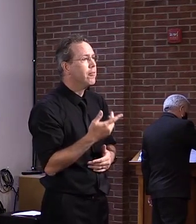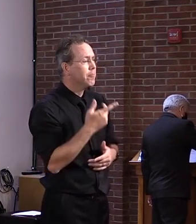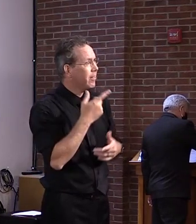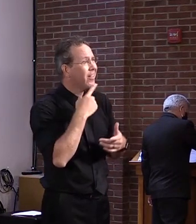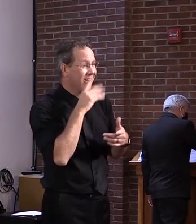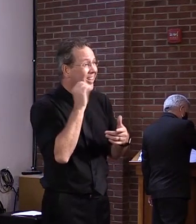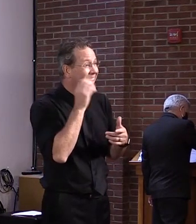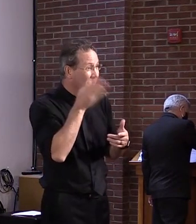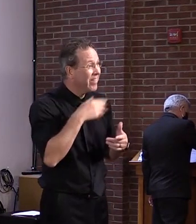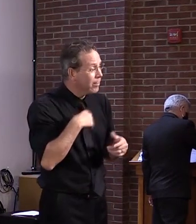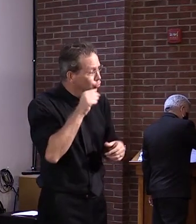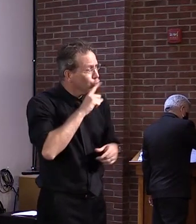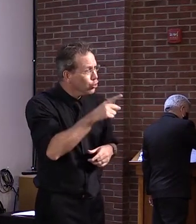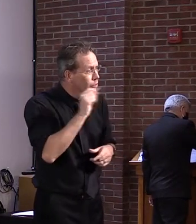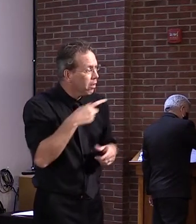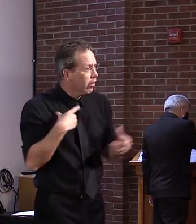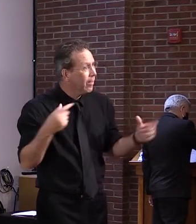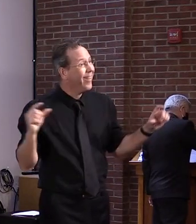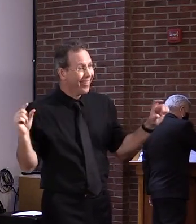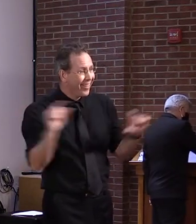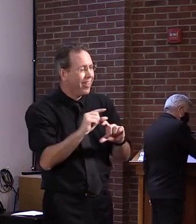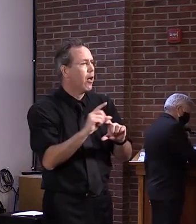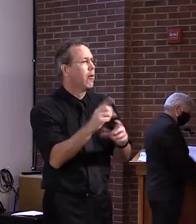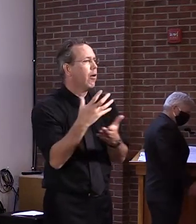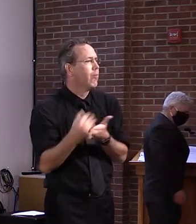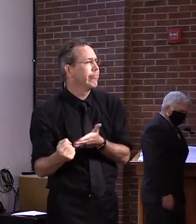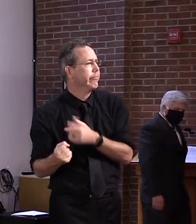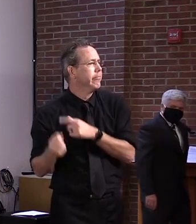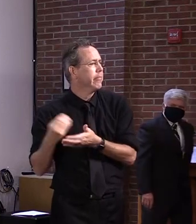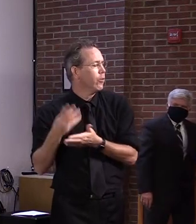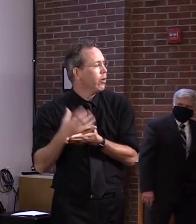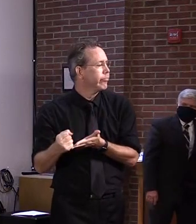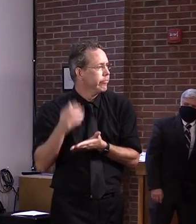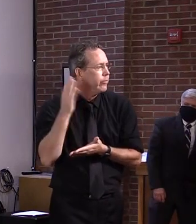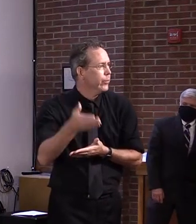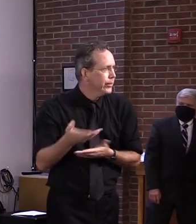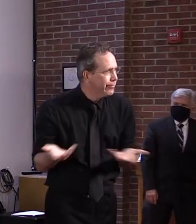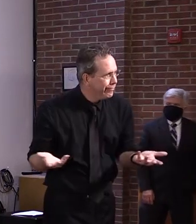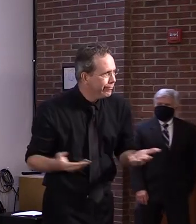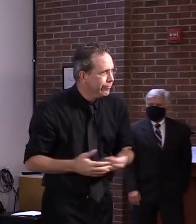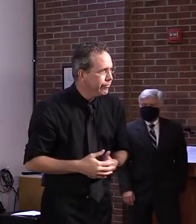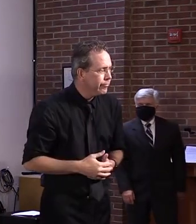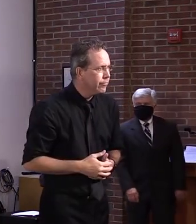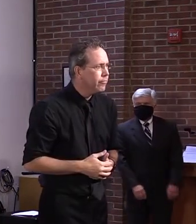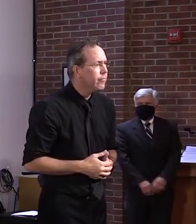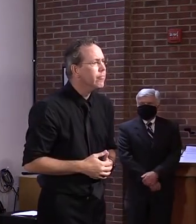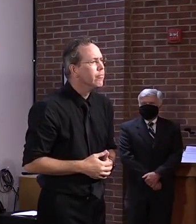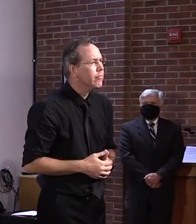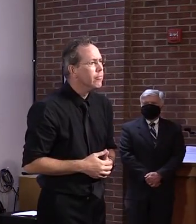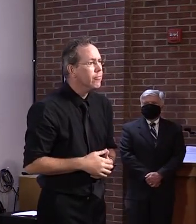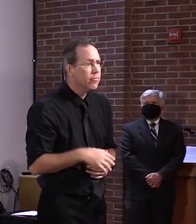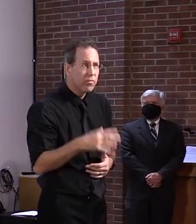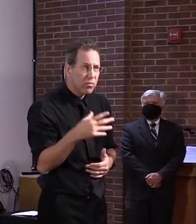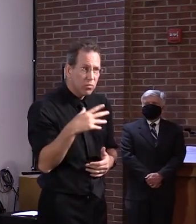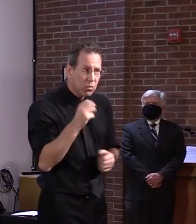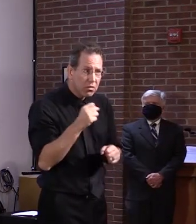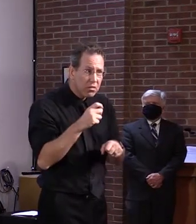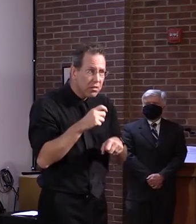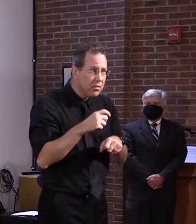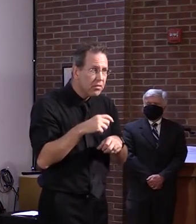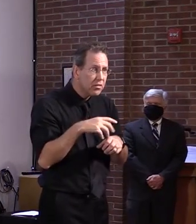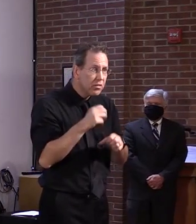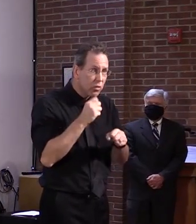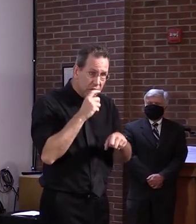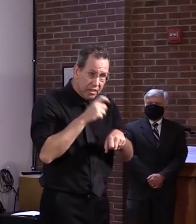Or would it be, um, doled out on a week by week basis? Yeah, that I don't know. Um, you know, there's a lot of, a lot of steps